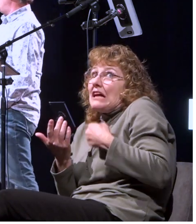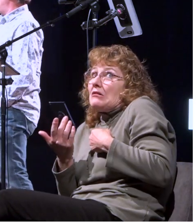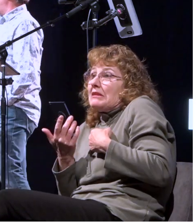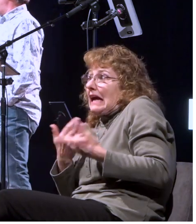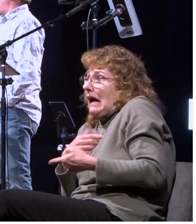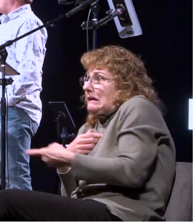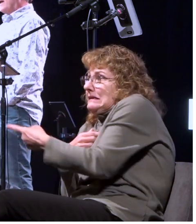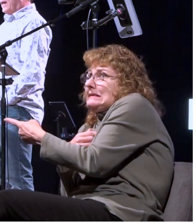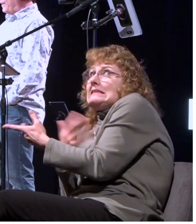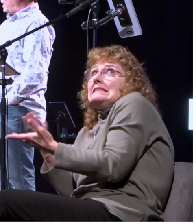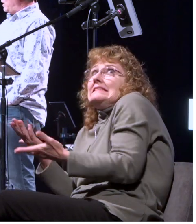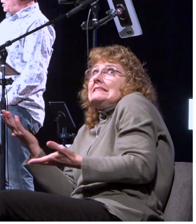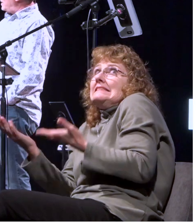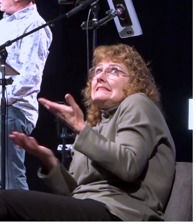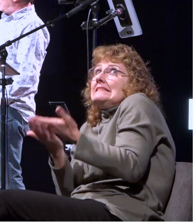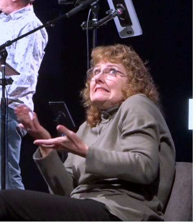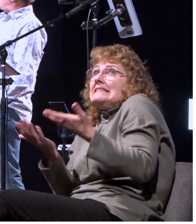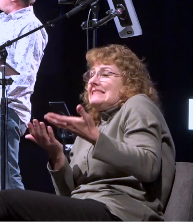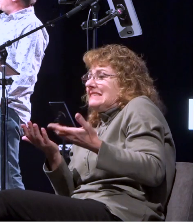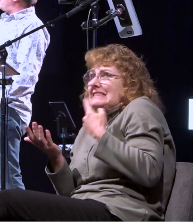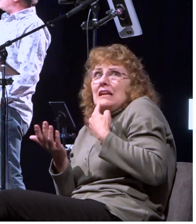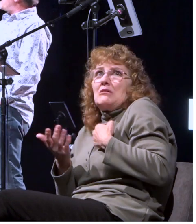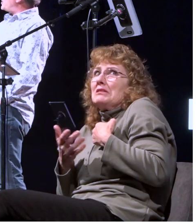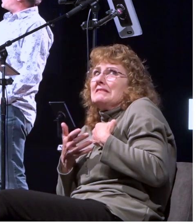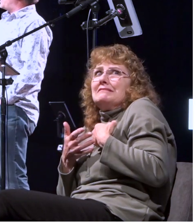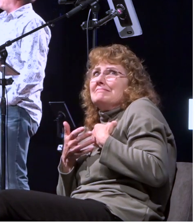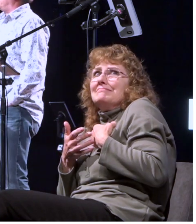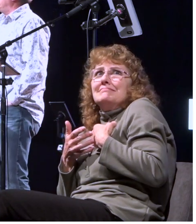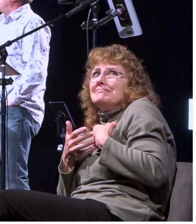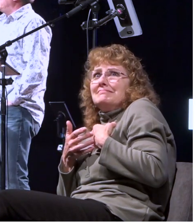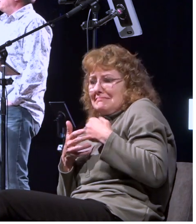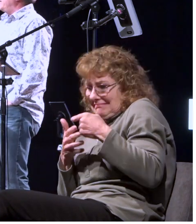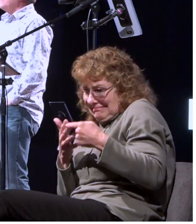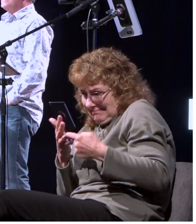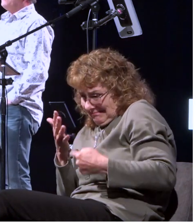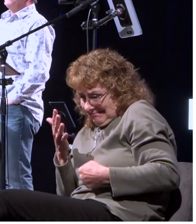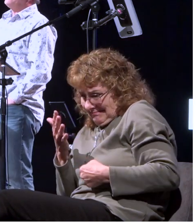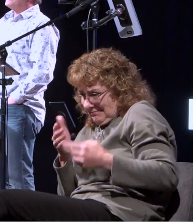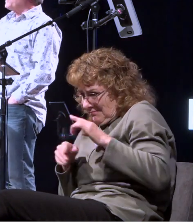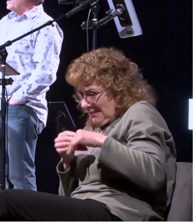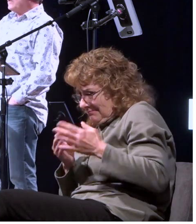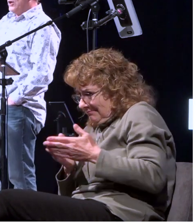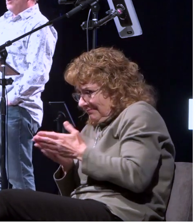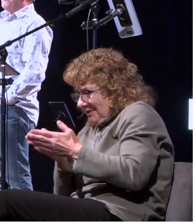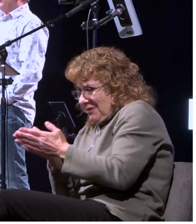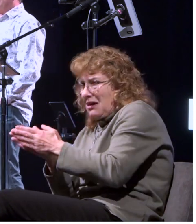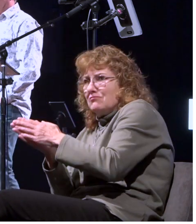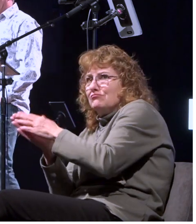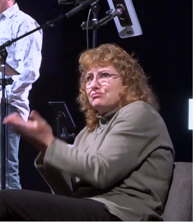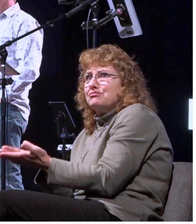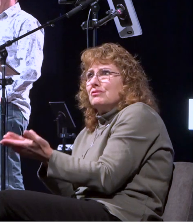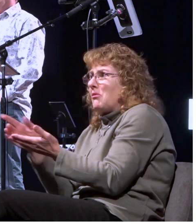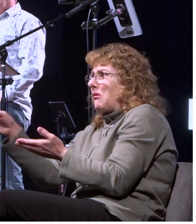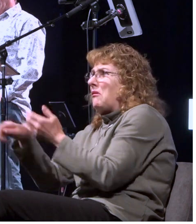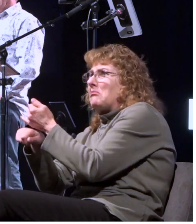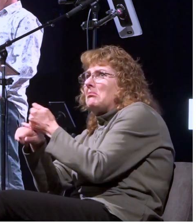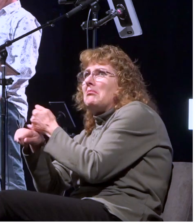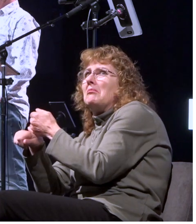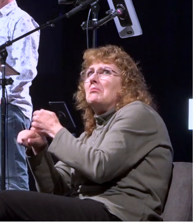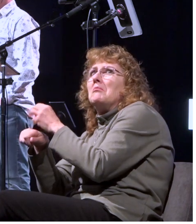and uh and then you didn't you didn't tell me anything about a shipwreck you didn't tell me anything about you know malta and a viper biting me and then